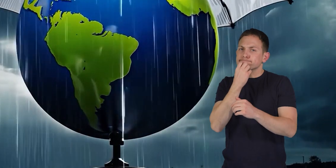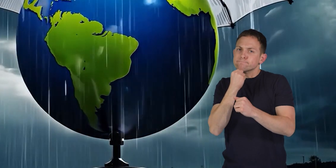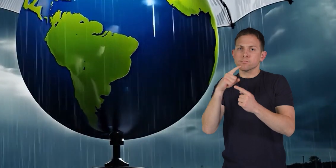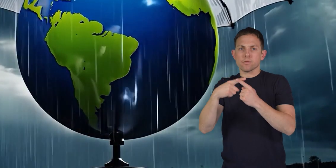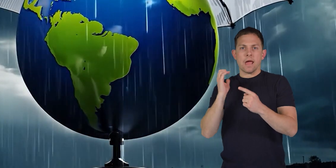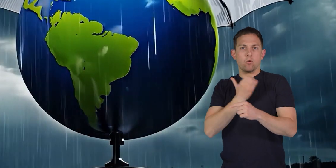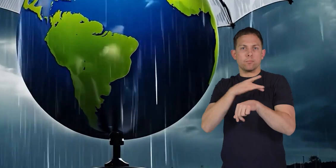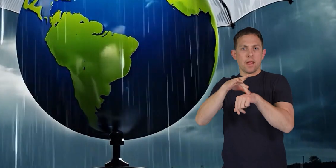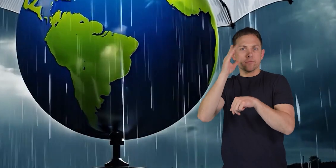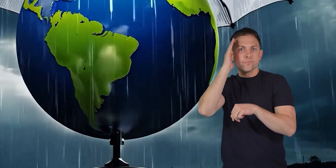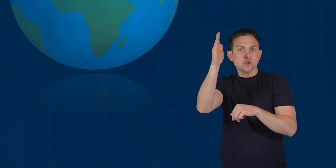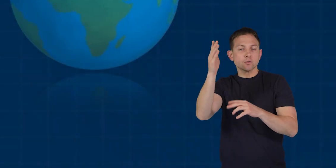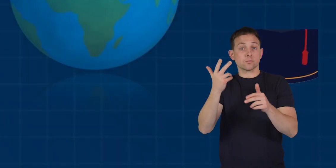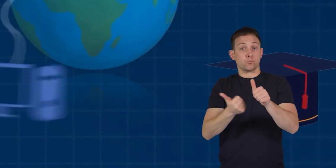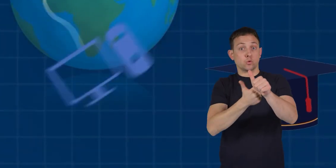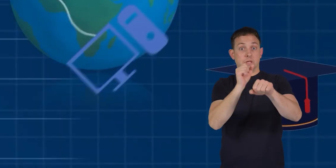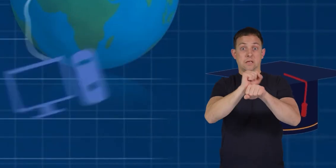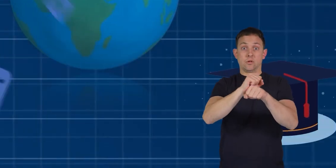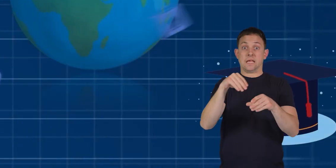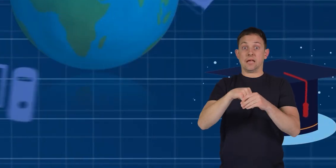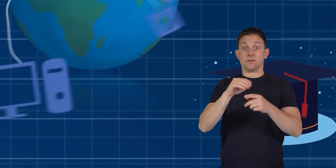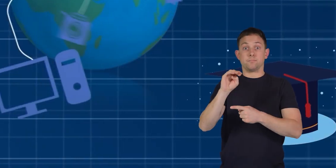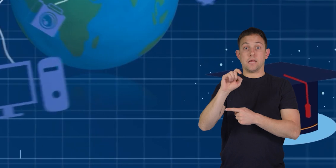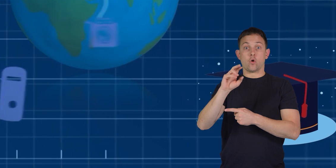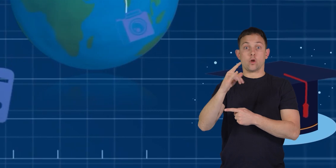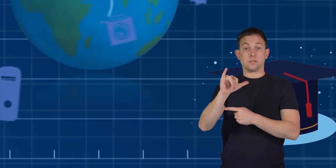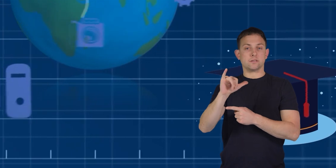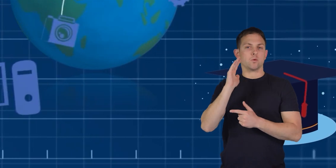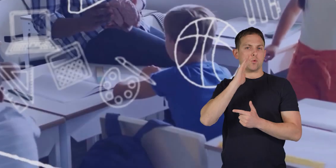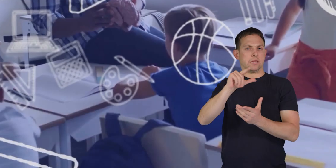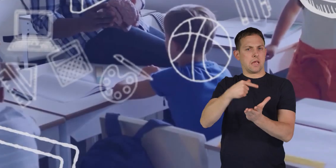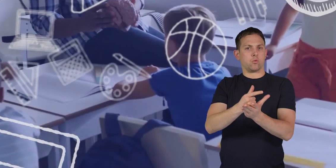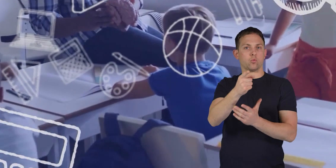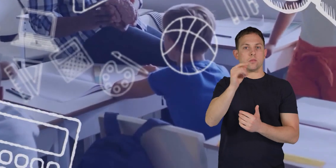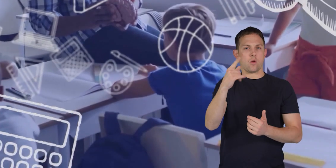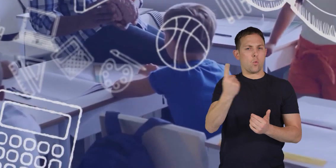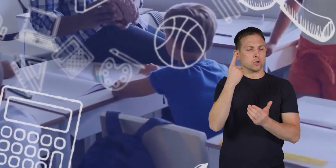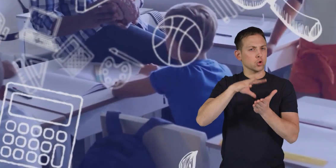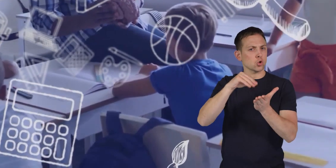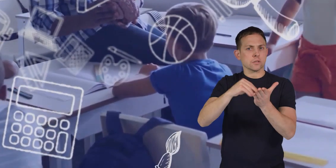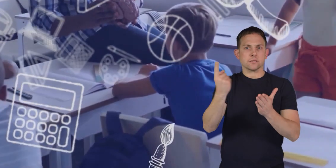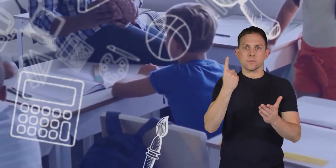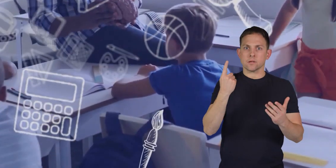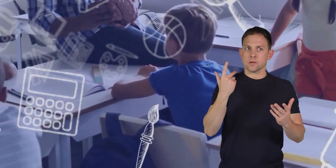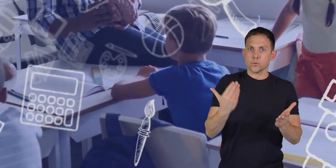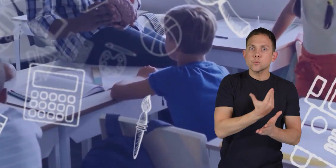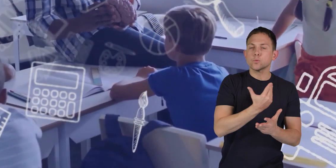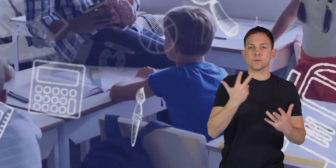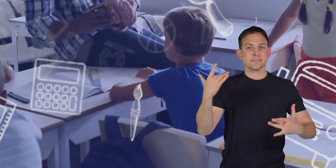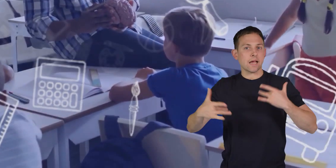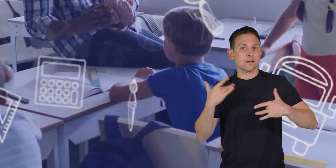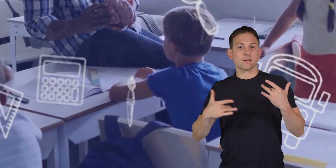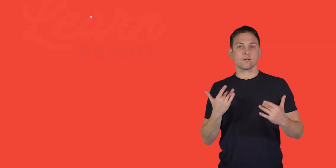care about the future of our planet, pursuing a career in meteorology will guarantee that you are always learning something new and